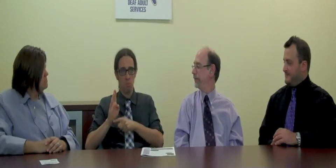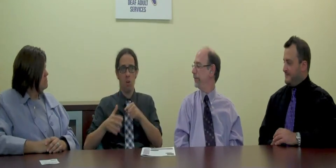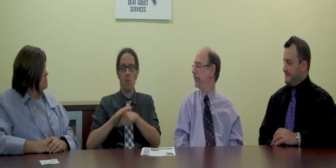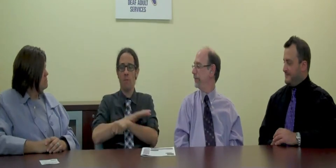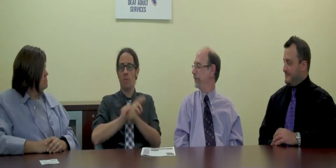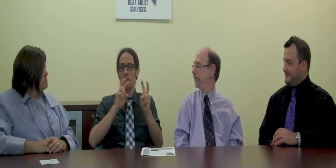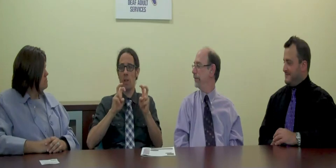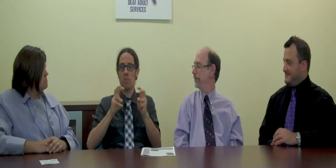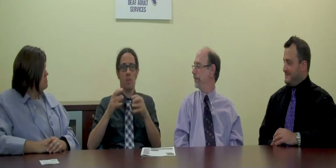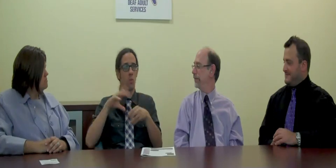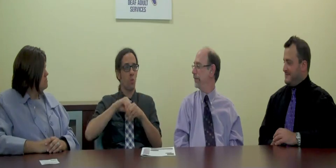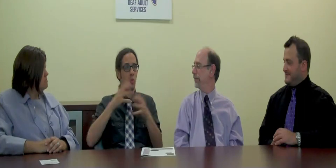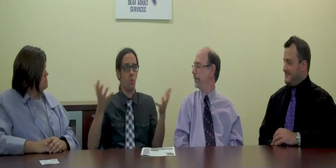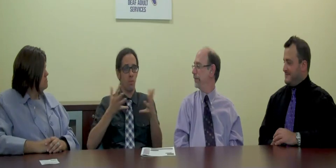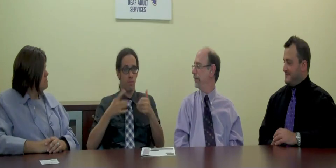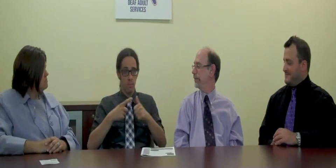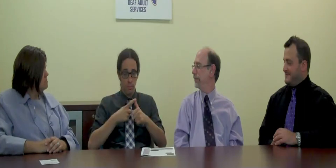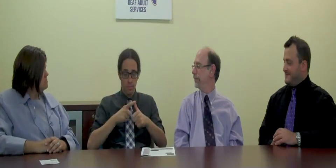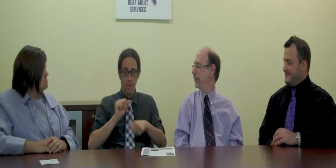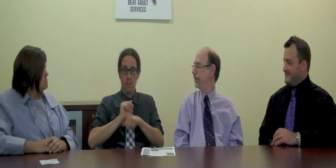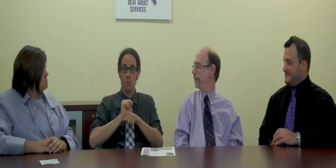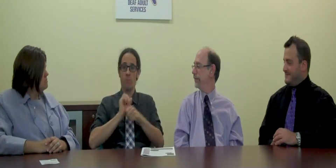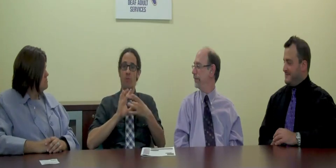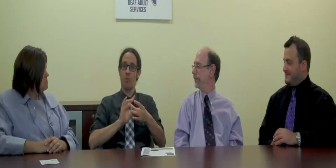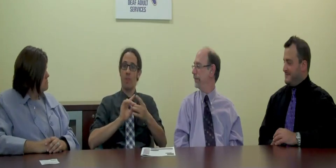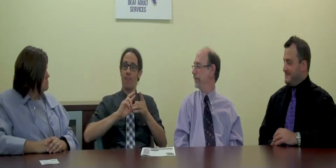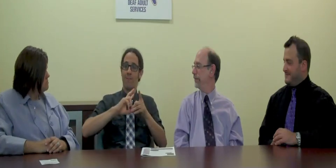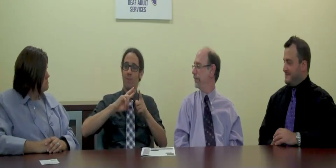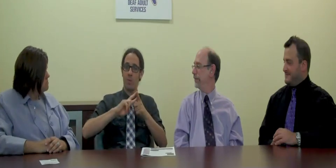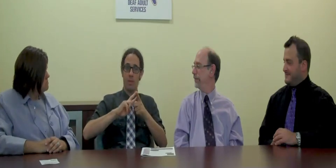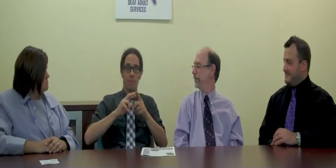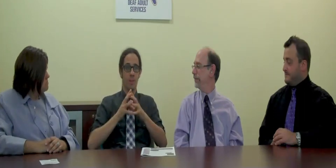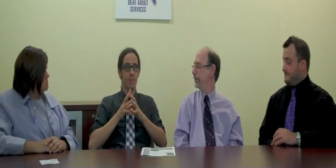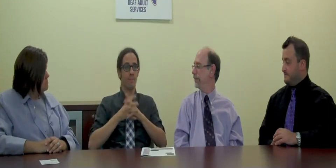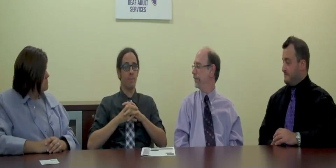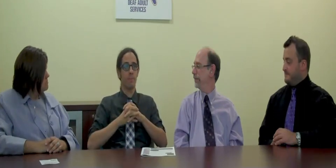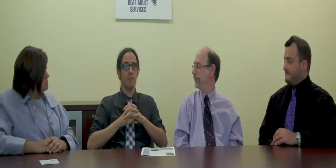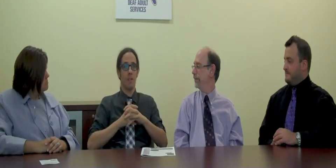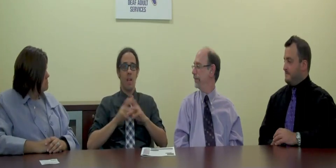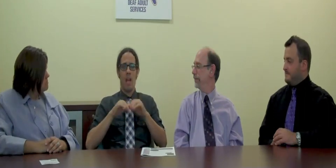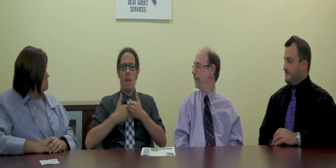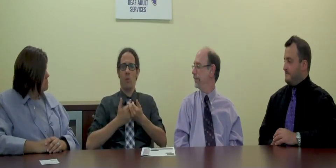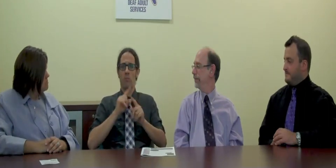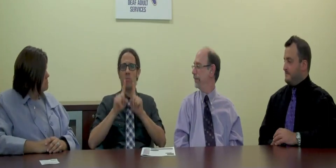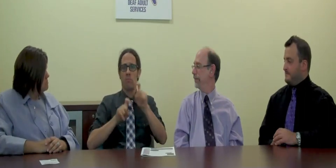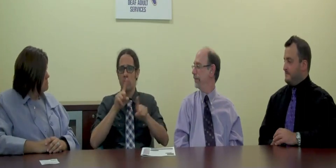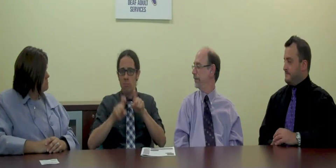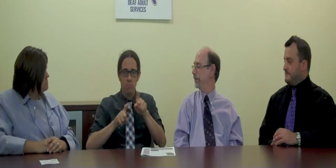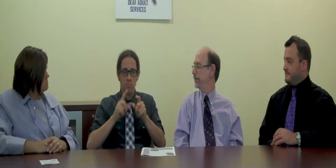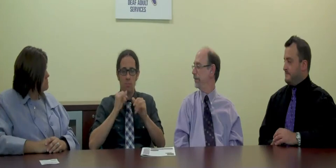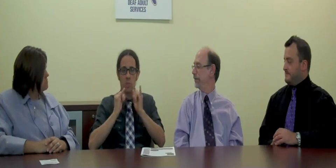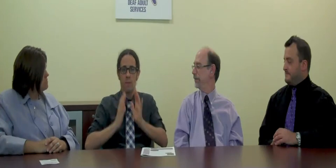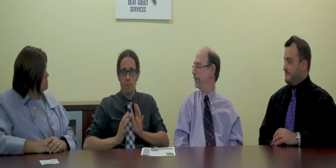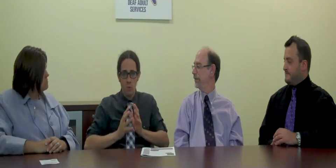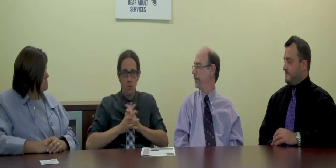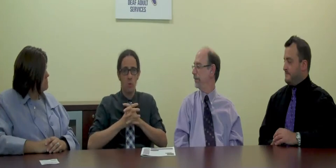covered topics including employment-related vocabulary words, how to answer the 10 most common interview